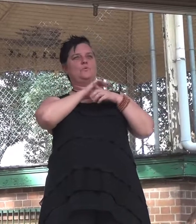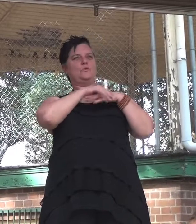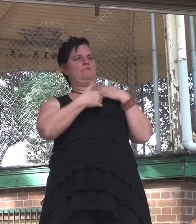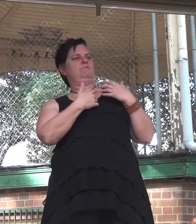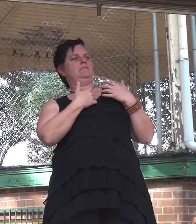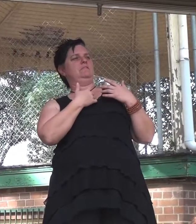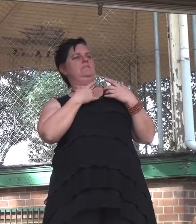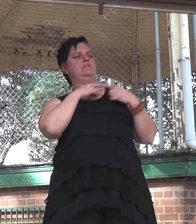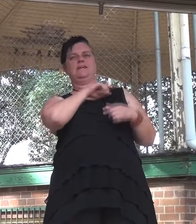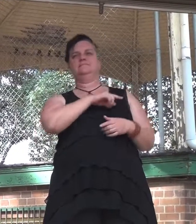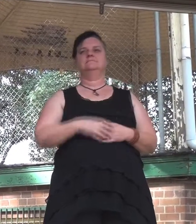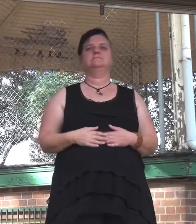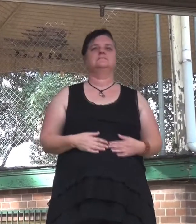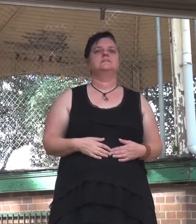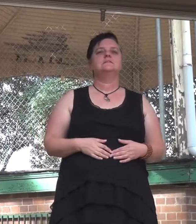in my view, oppose it.